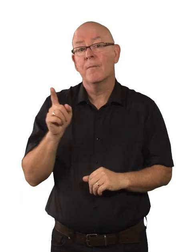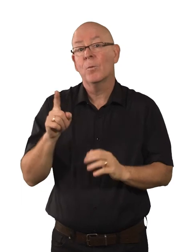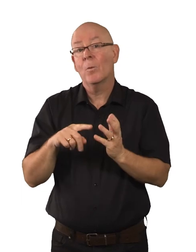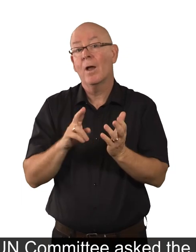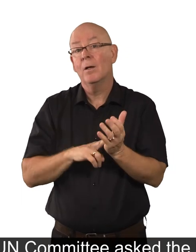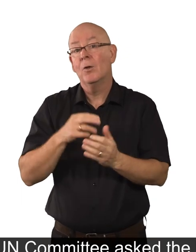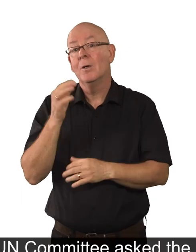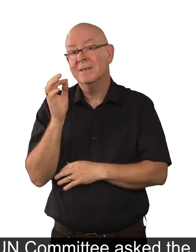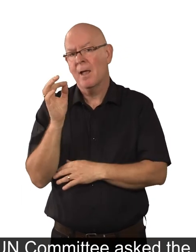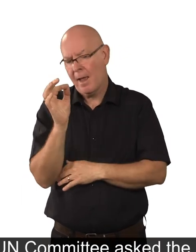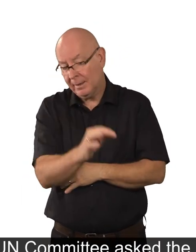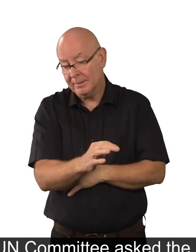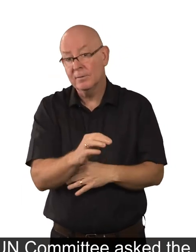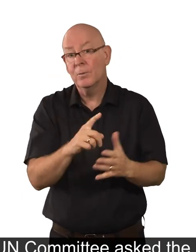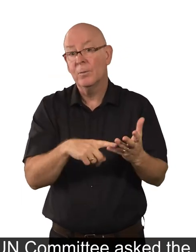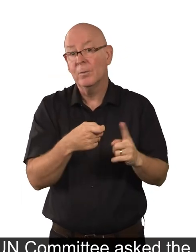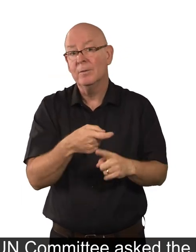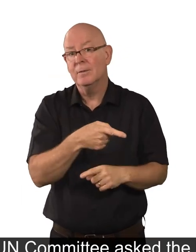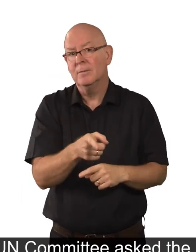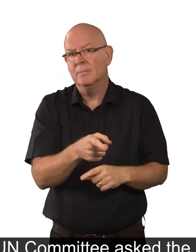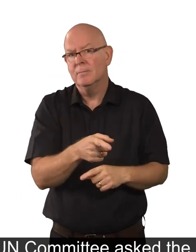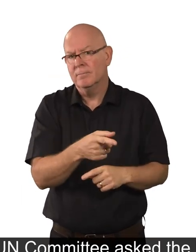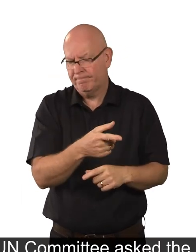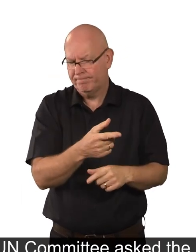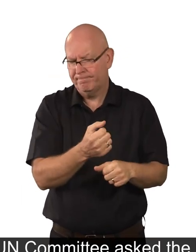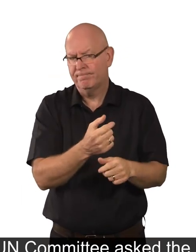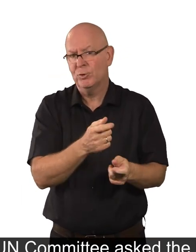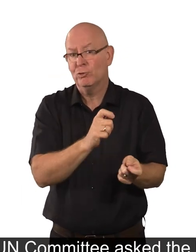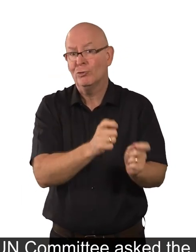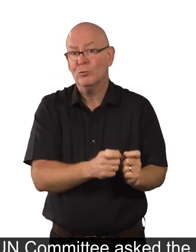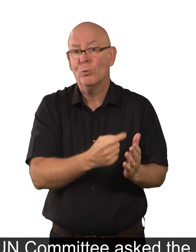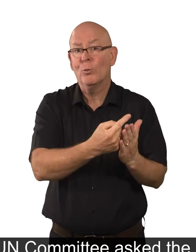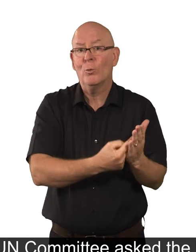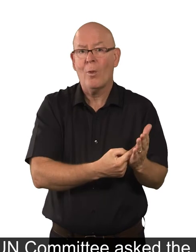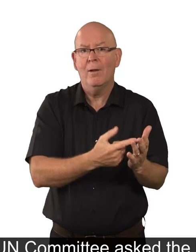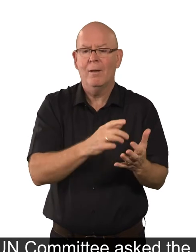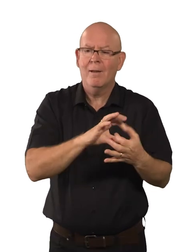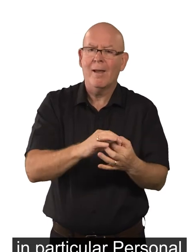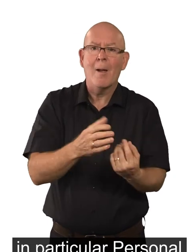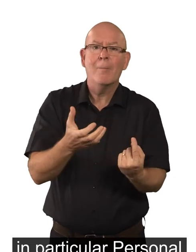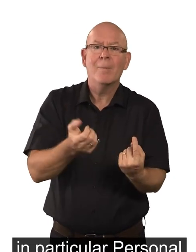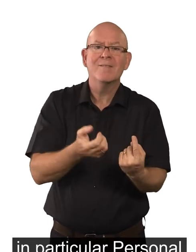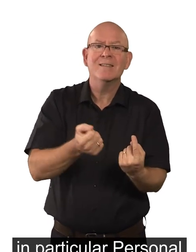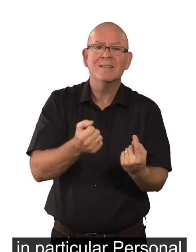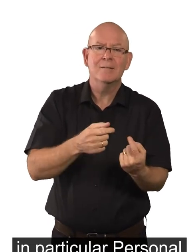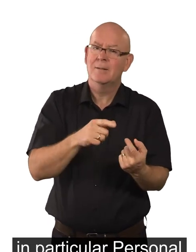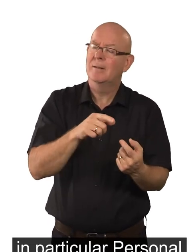The UN Committee asked the UK to change the rules for getting benefits, in particular personal